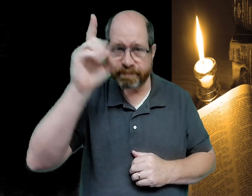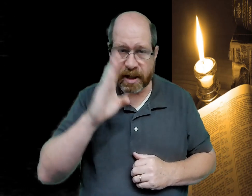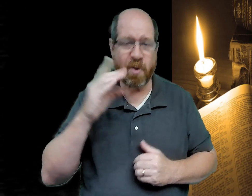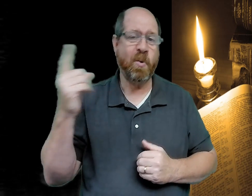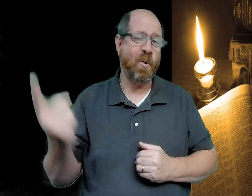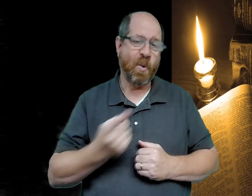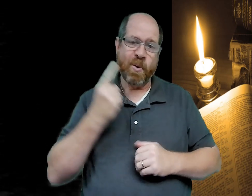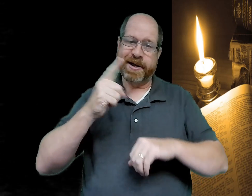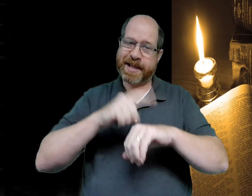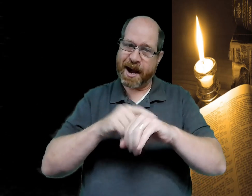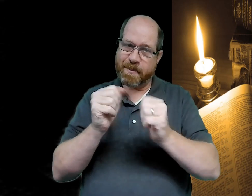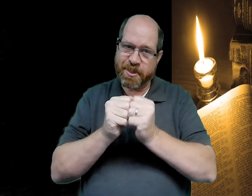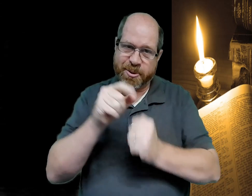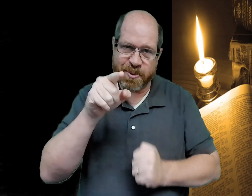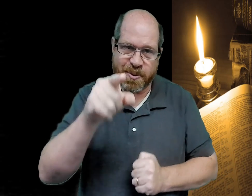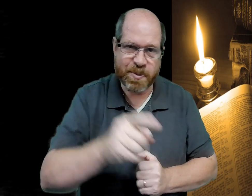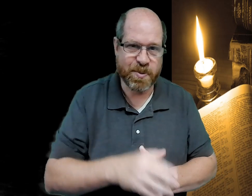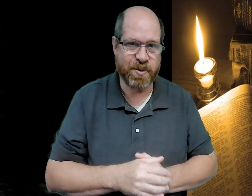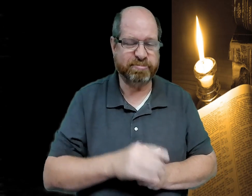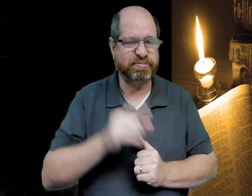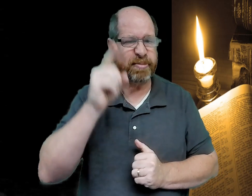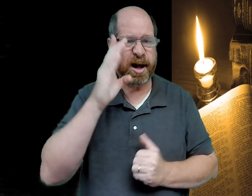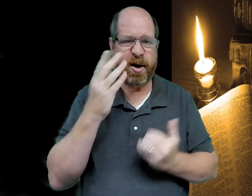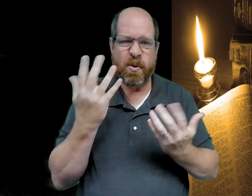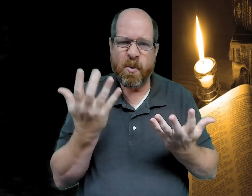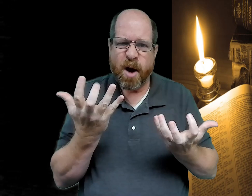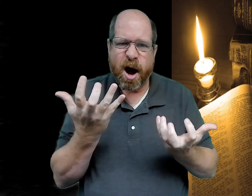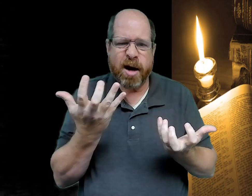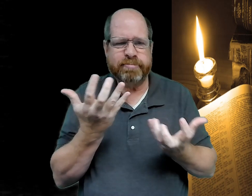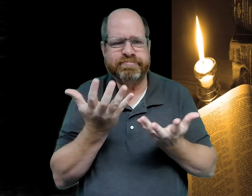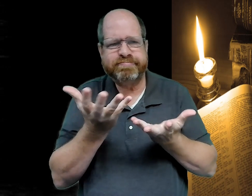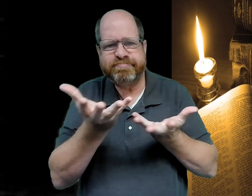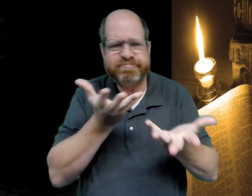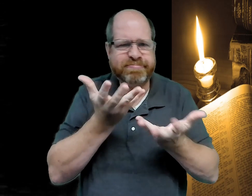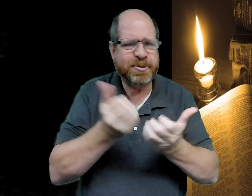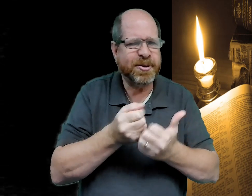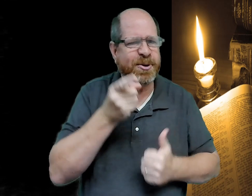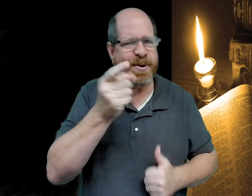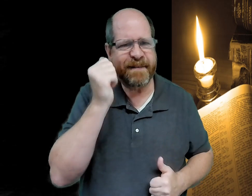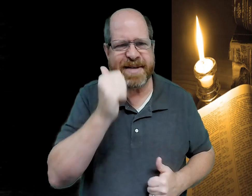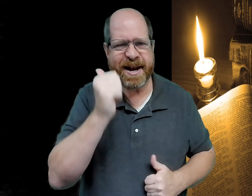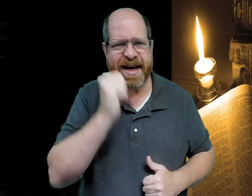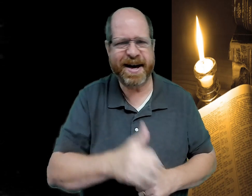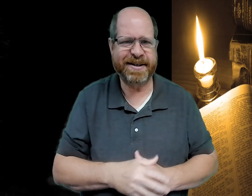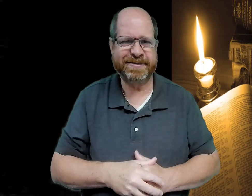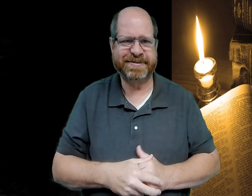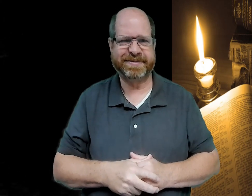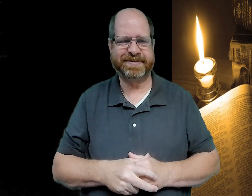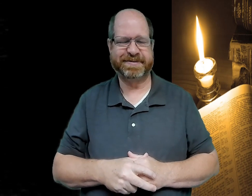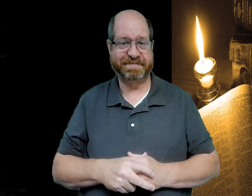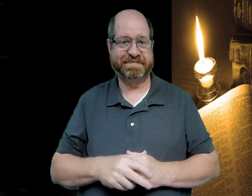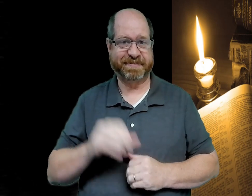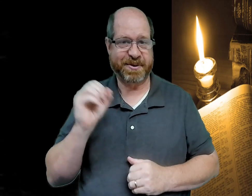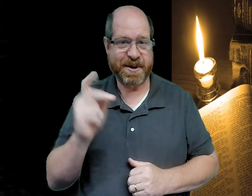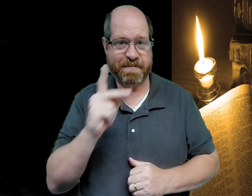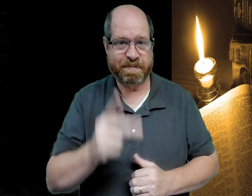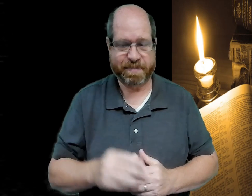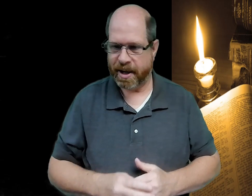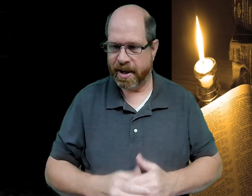god always has time for you he wants to communicate with you every day all